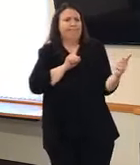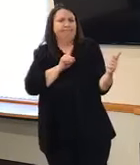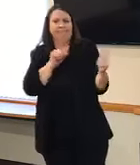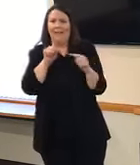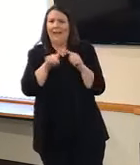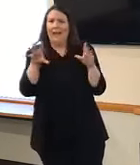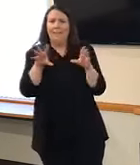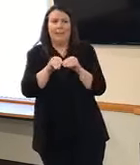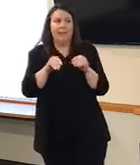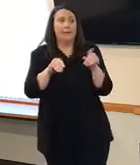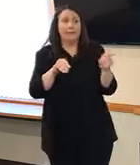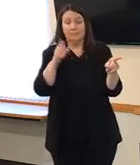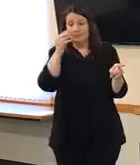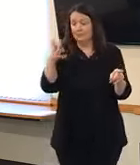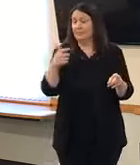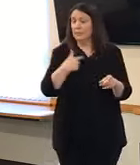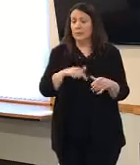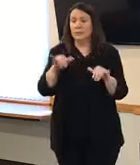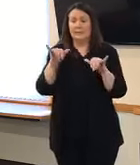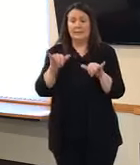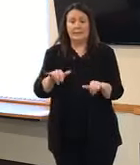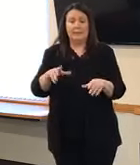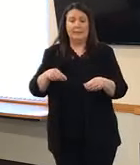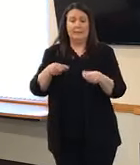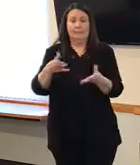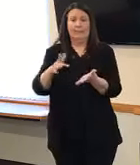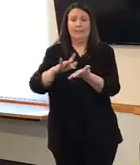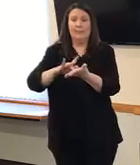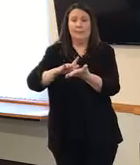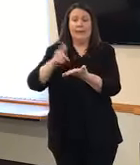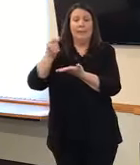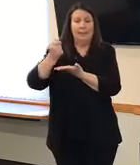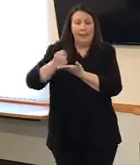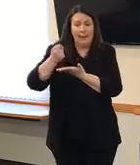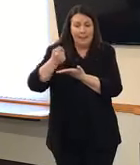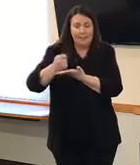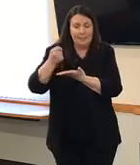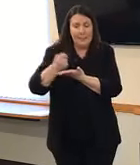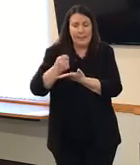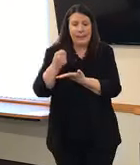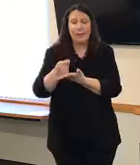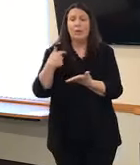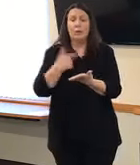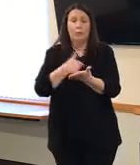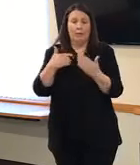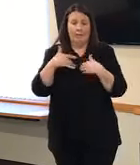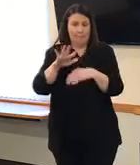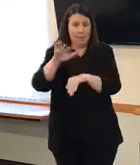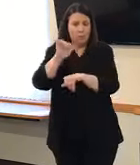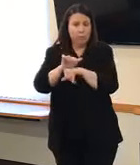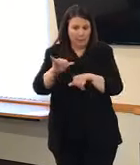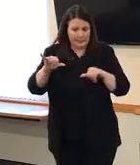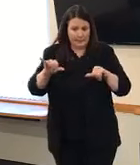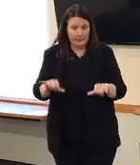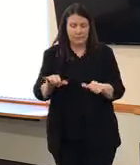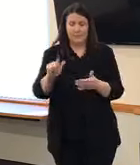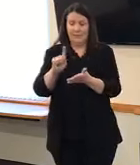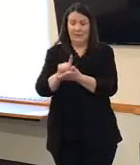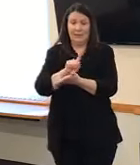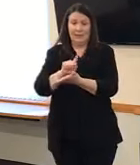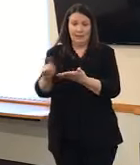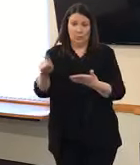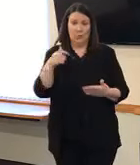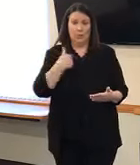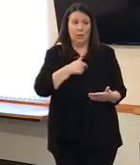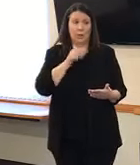we, we are still continuing with our medication assisted therapy, our appointments there. We're also this week going to be